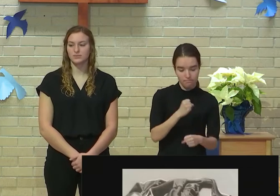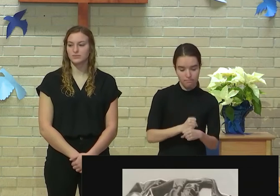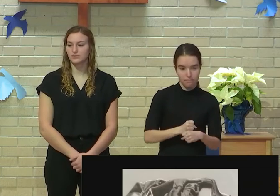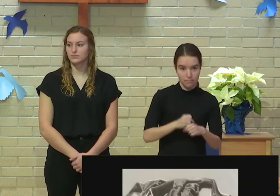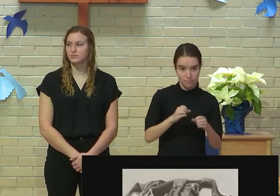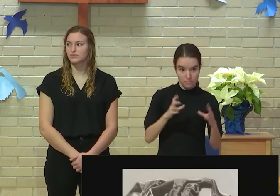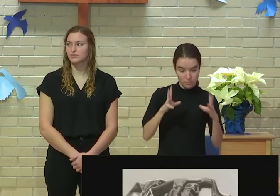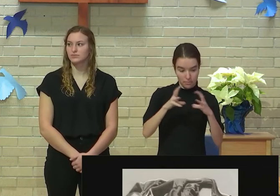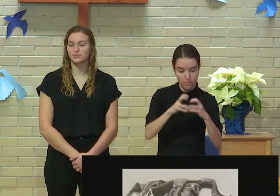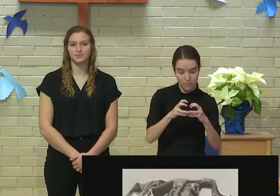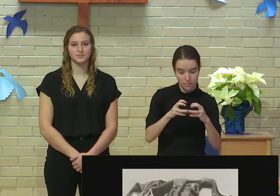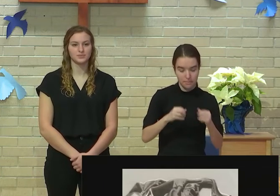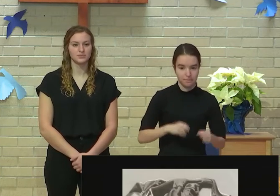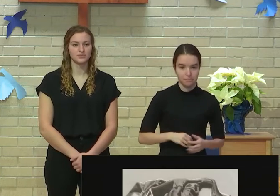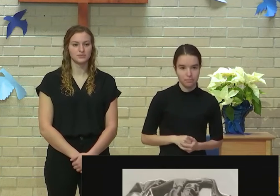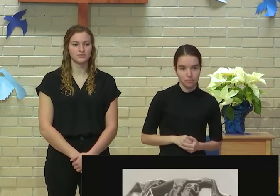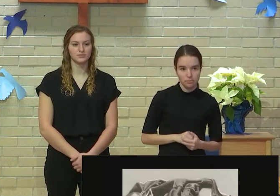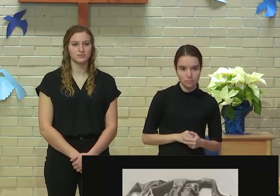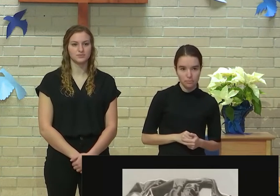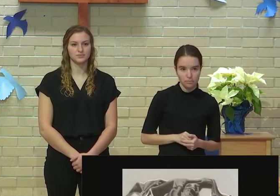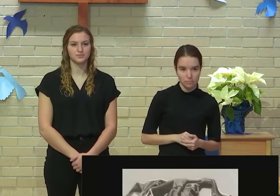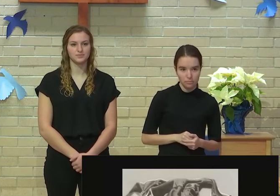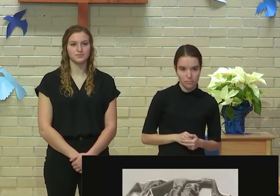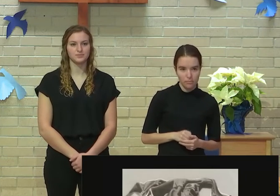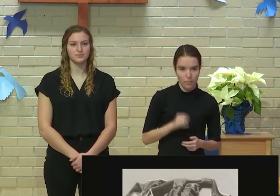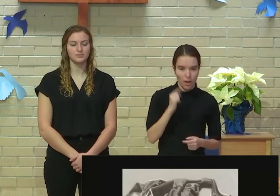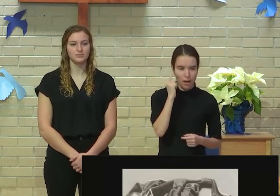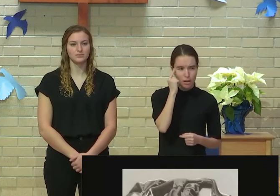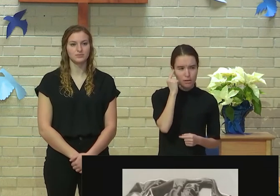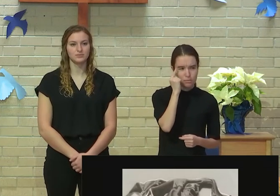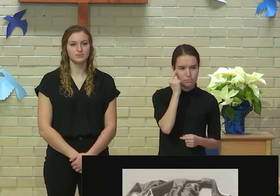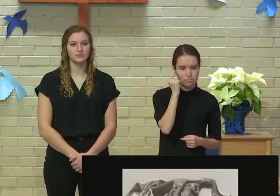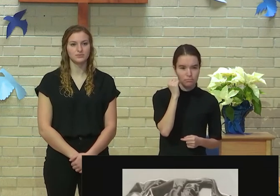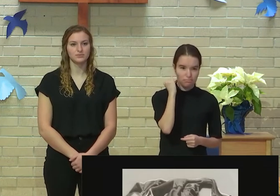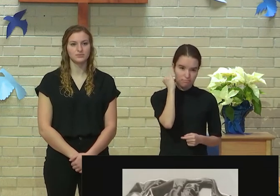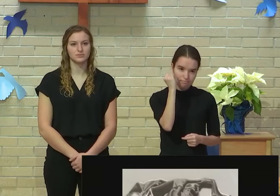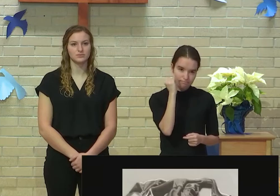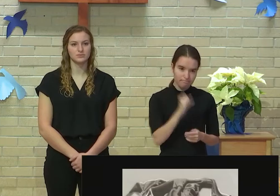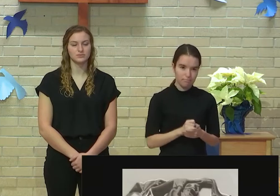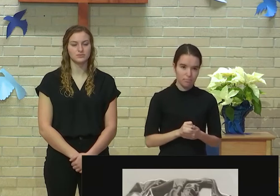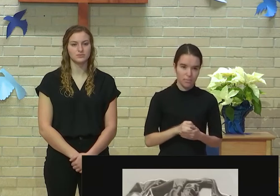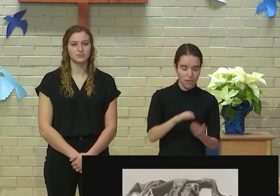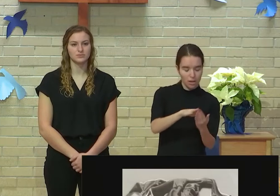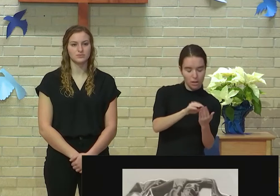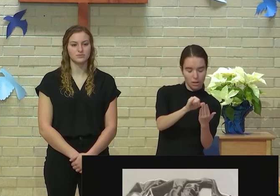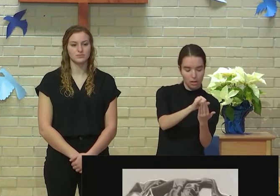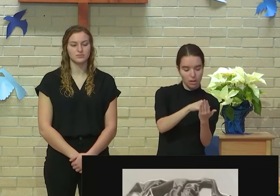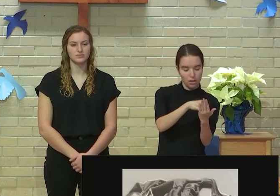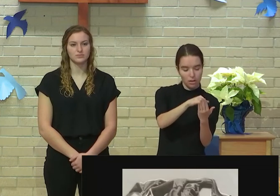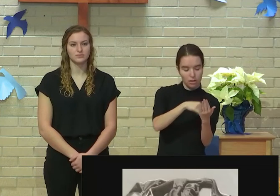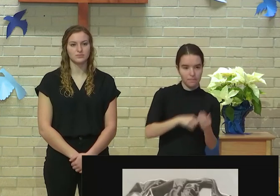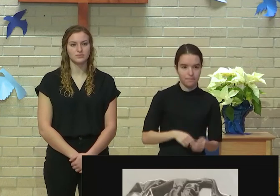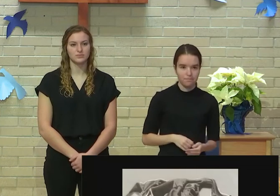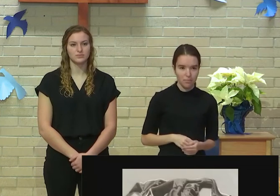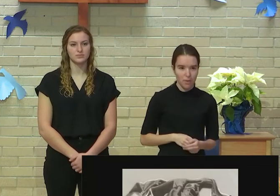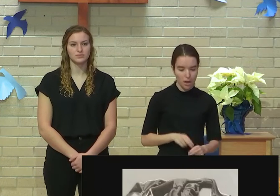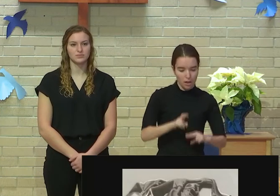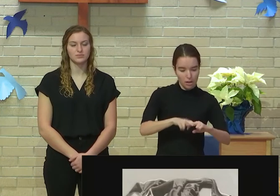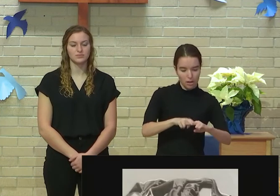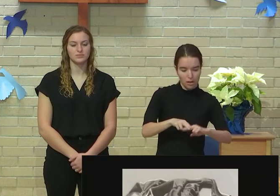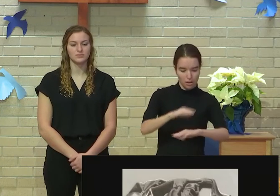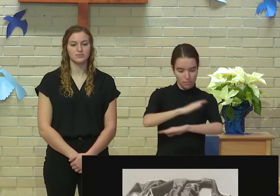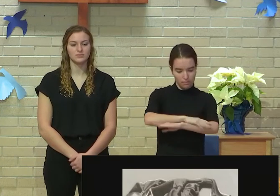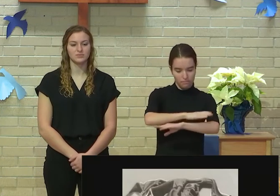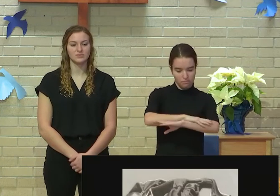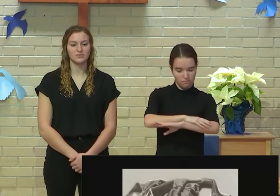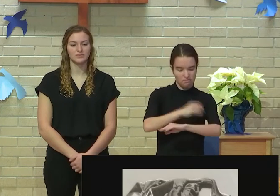So I was, to come to this idea of a drawing, I was sitting at my desk and brainstorming